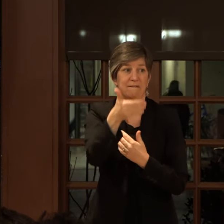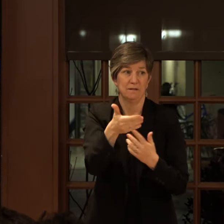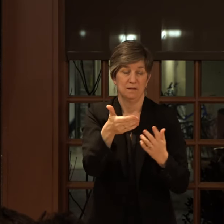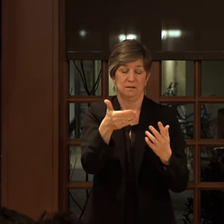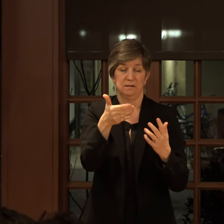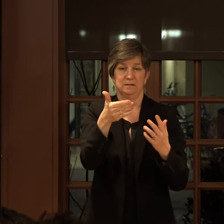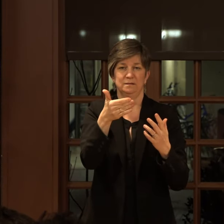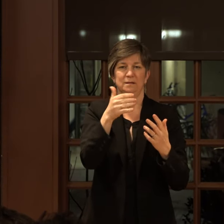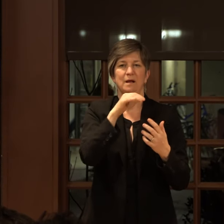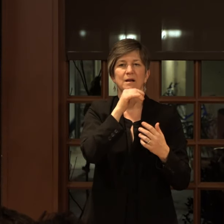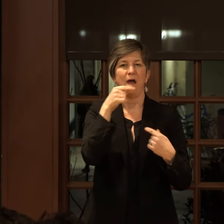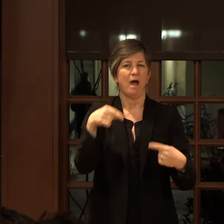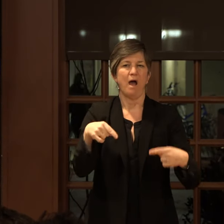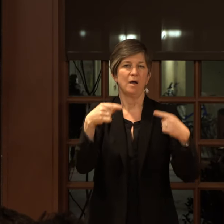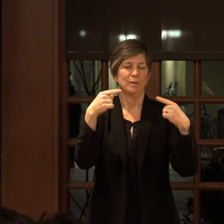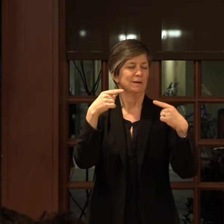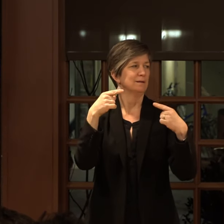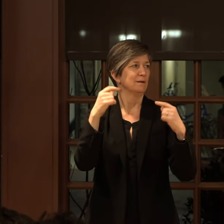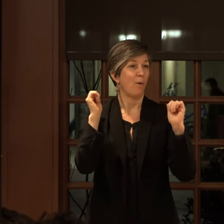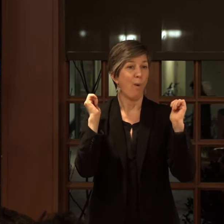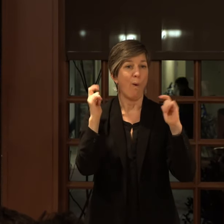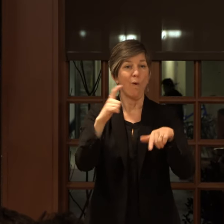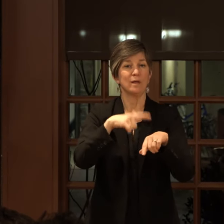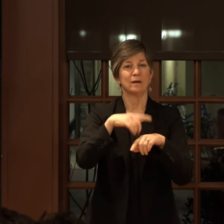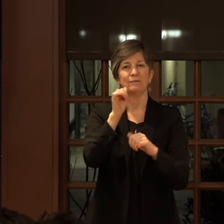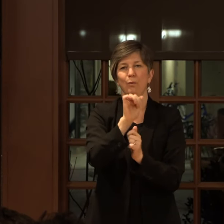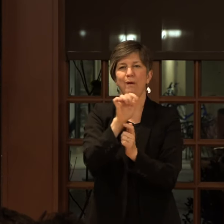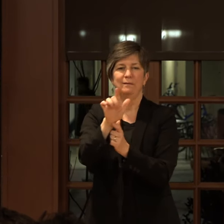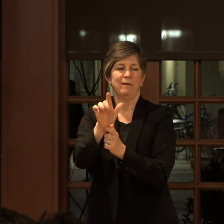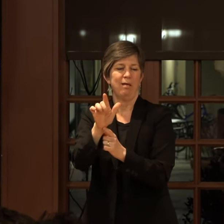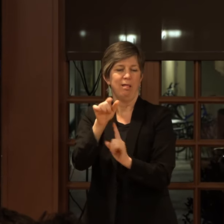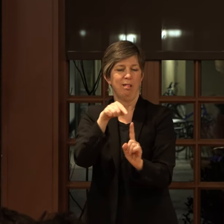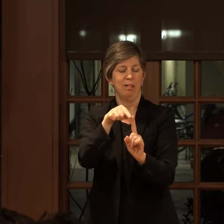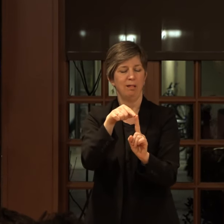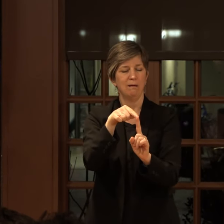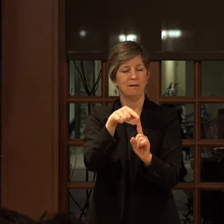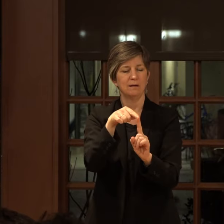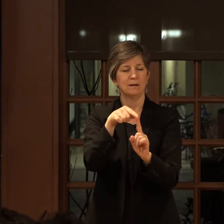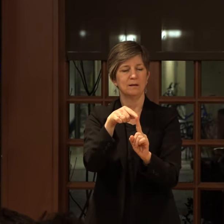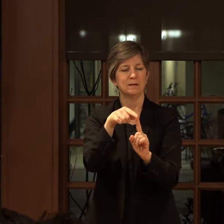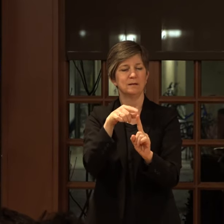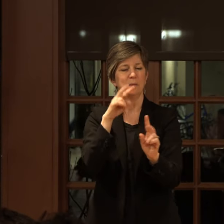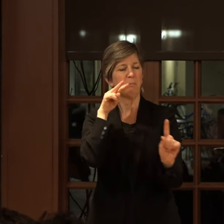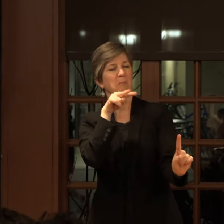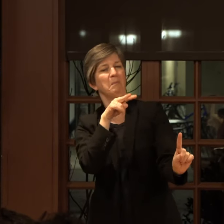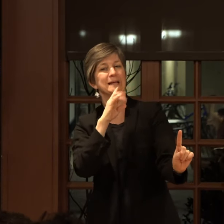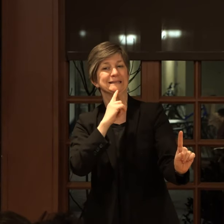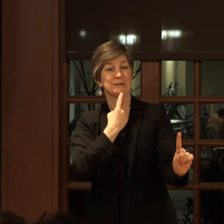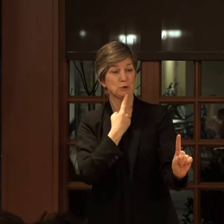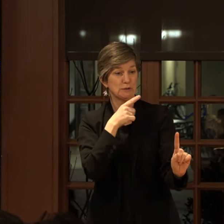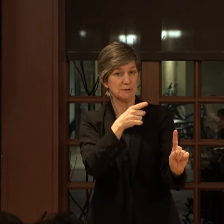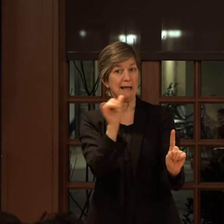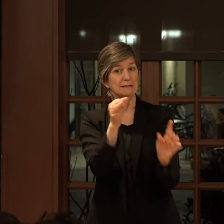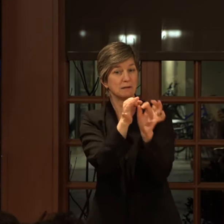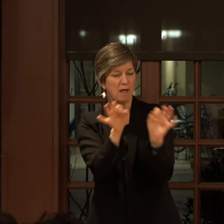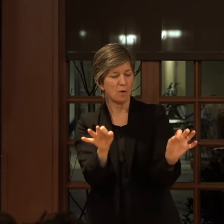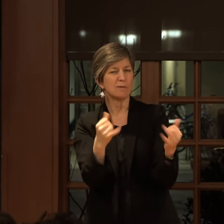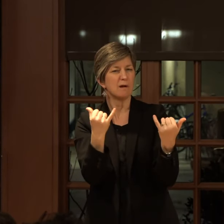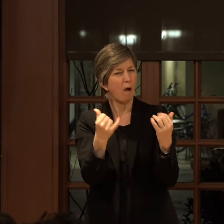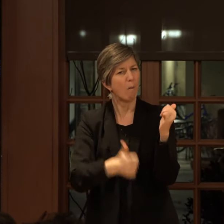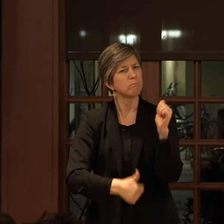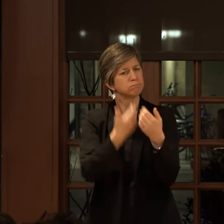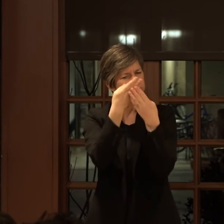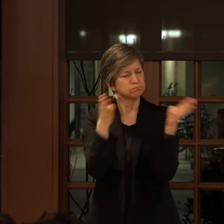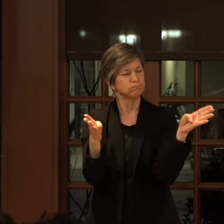I don't think we're arguing necessarily all the time for ASL to be taken seriously as a language, but